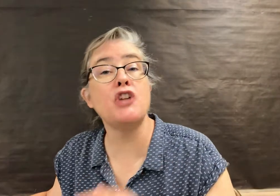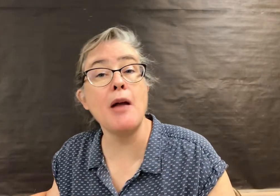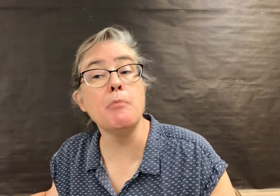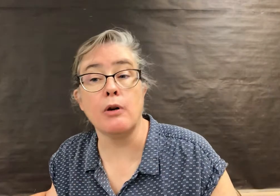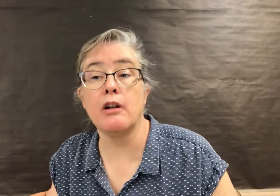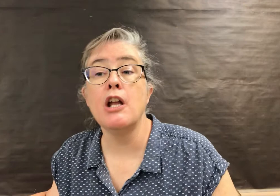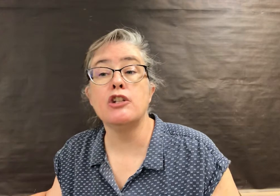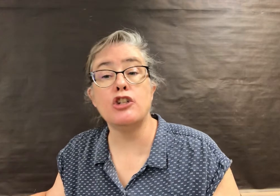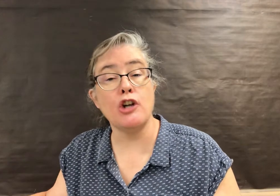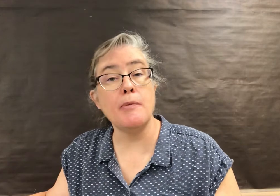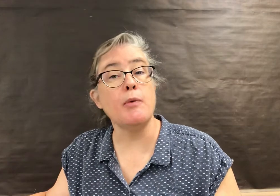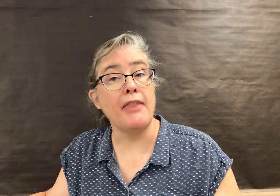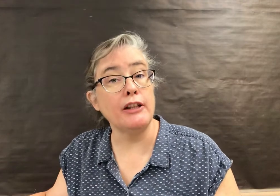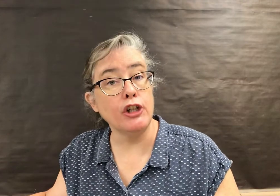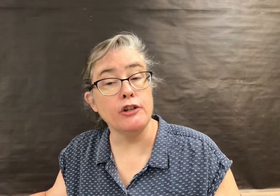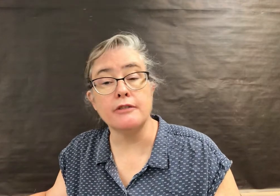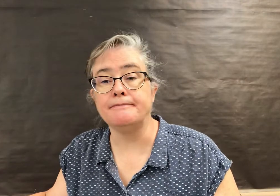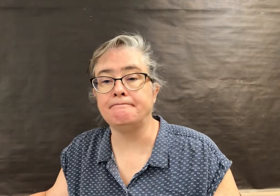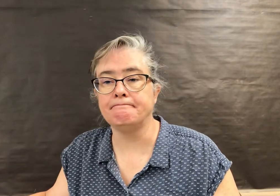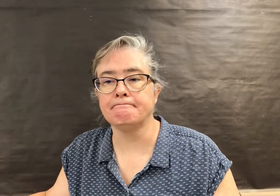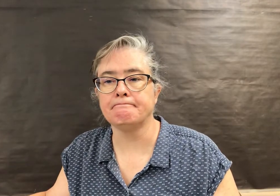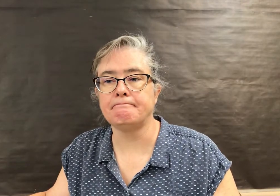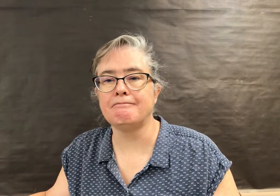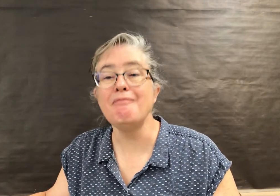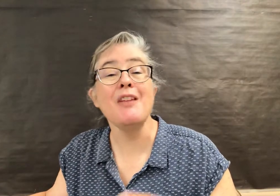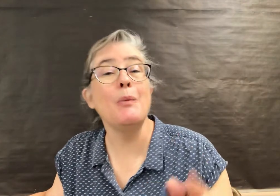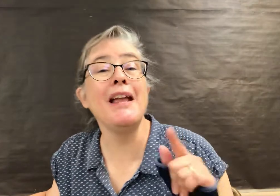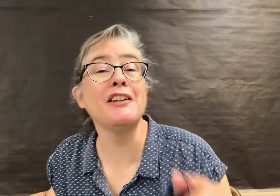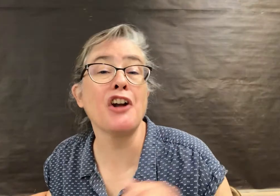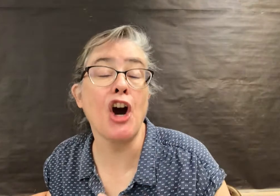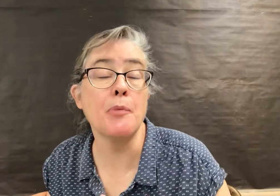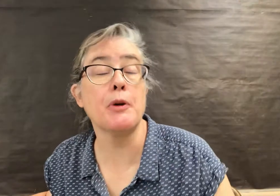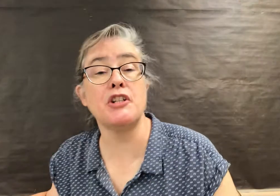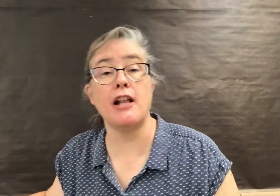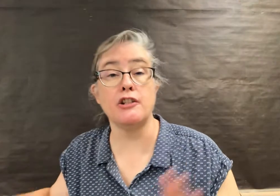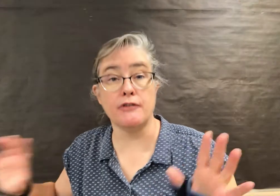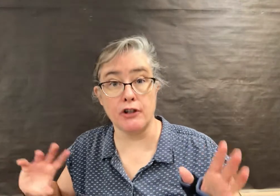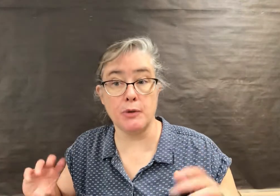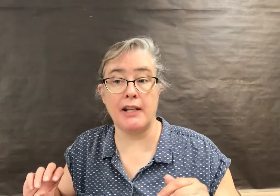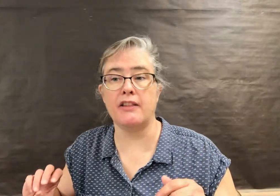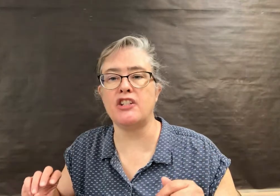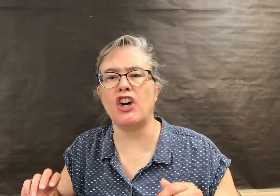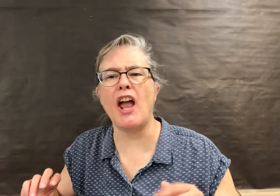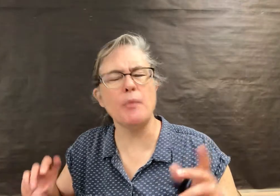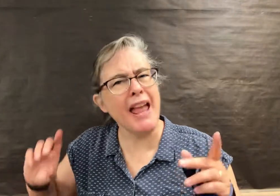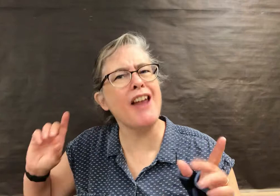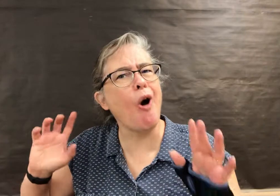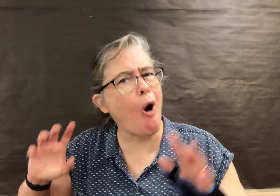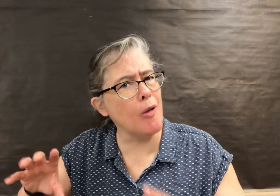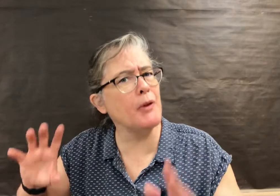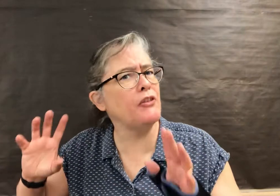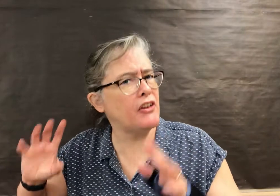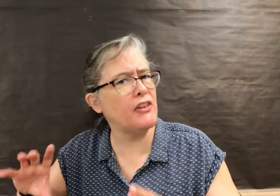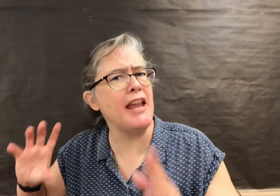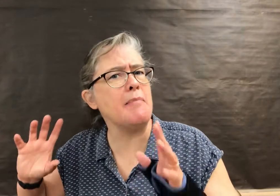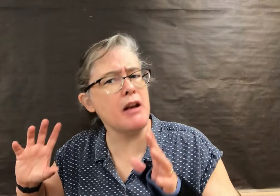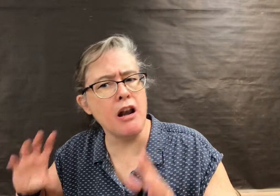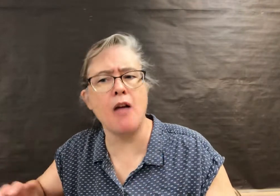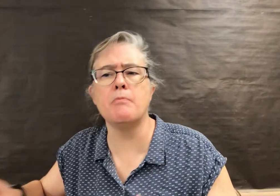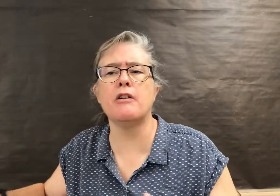Jamboard to show me what they learned. We held our cardboard challenge virtually this year and we had almost the same number